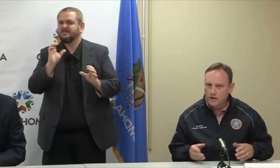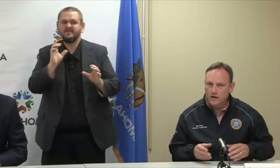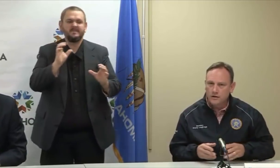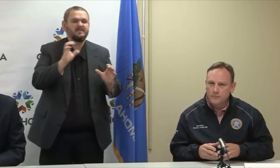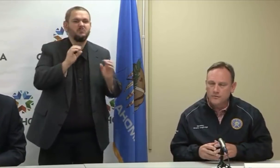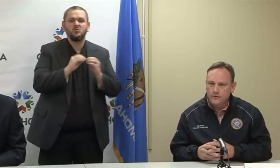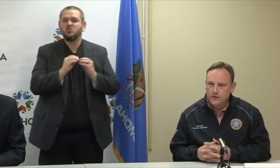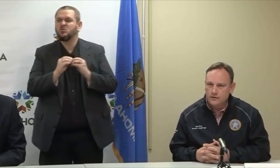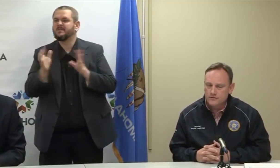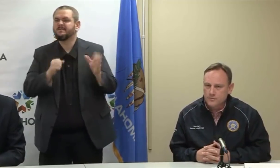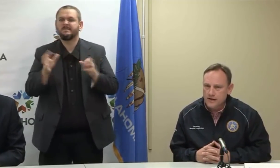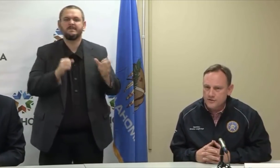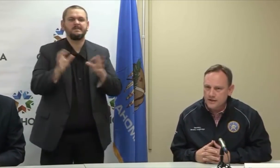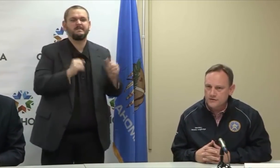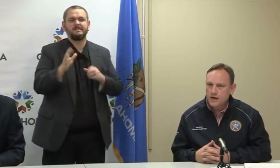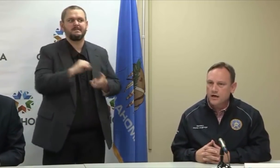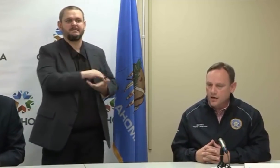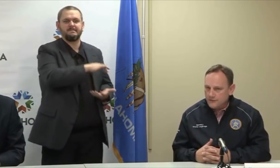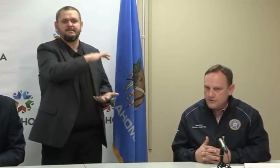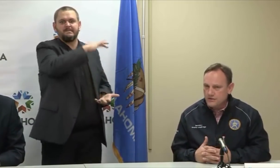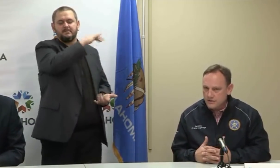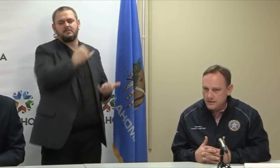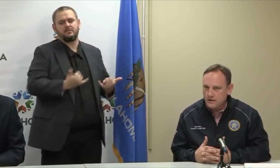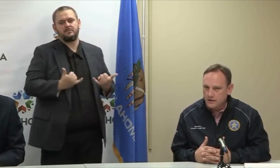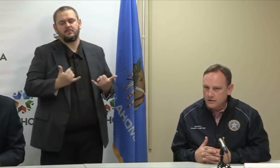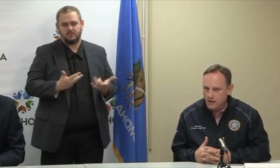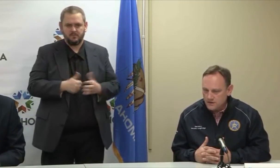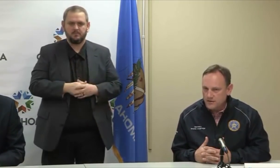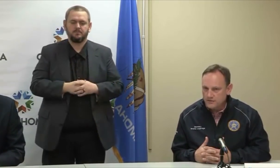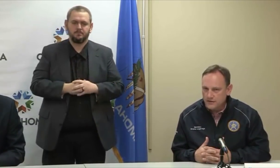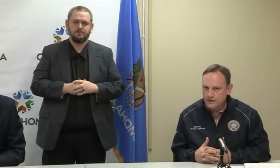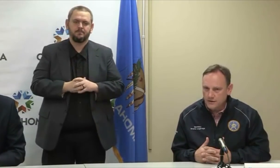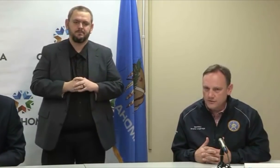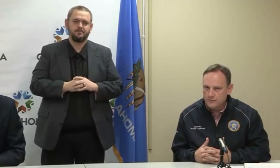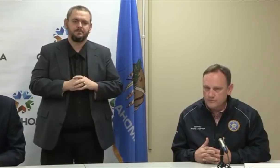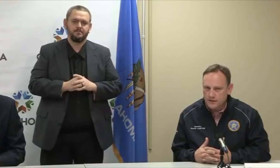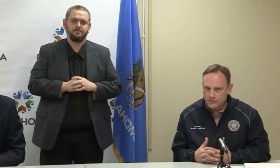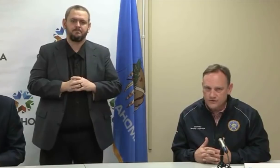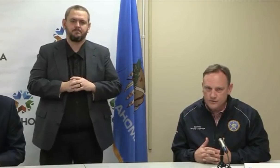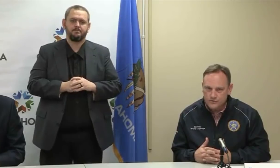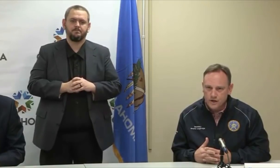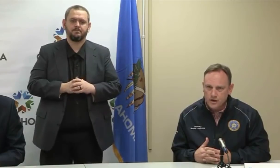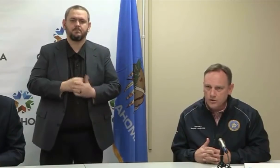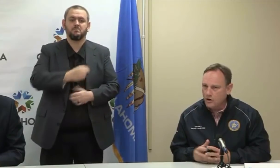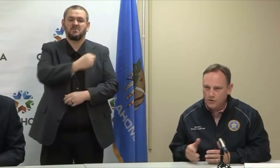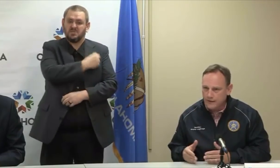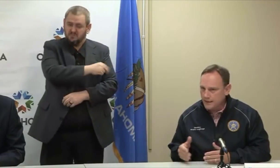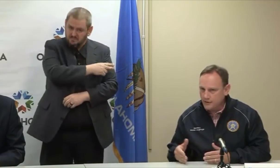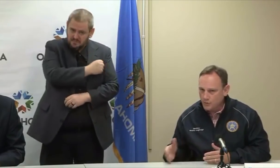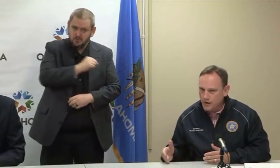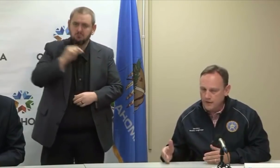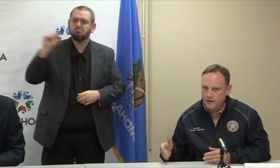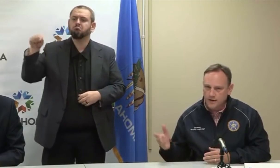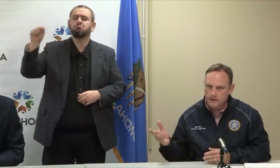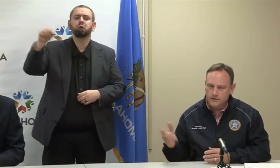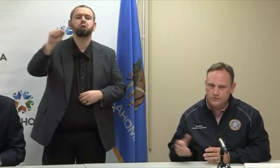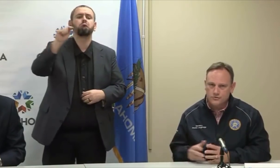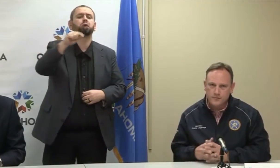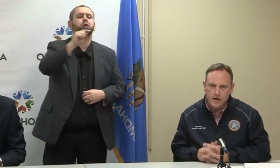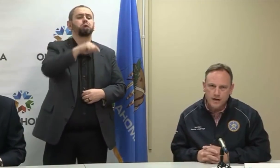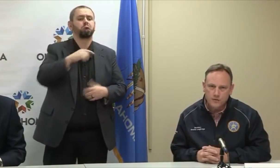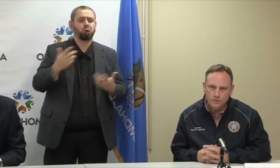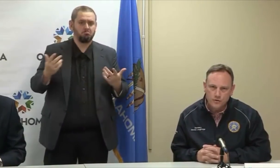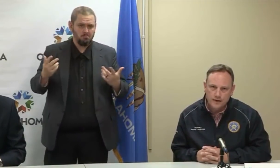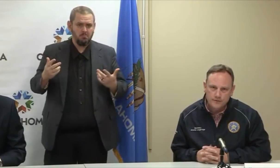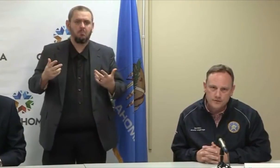well, the supply chains of existing hospitals and other medical centers are already underway. Dr.